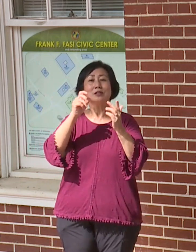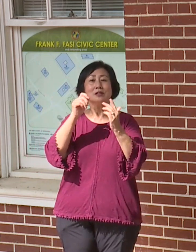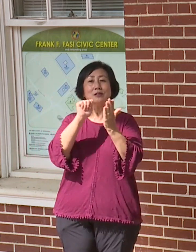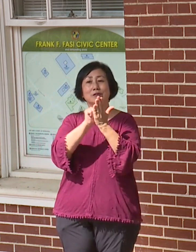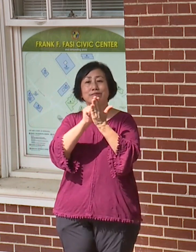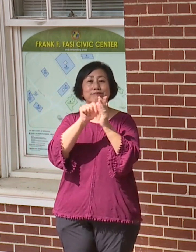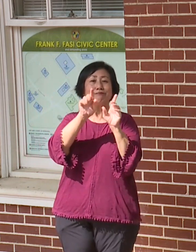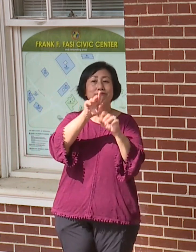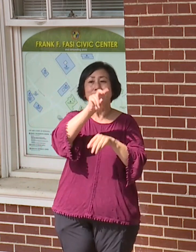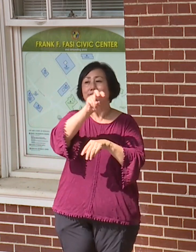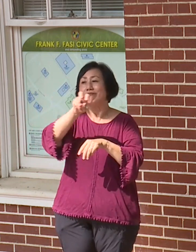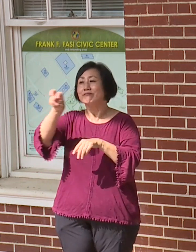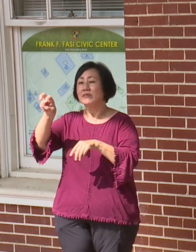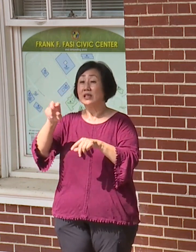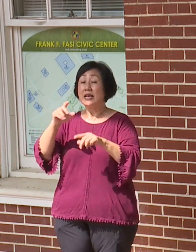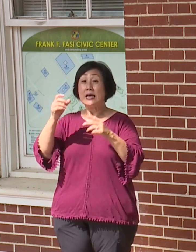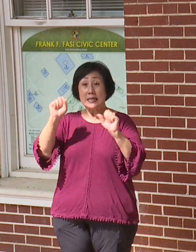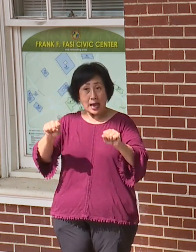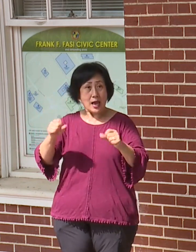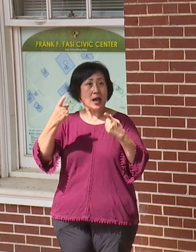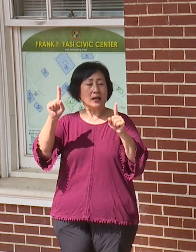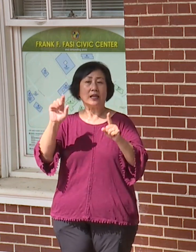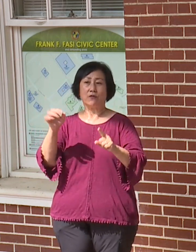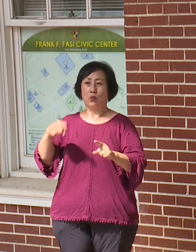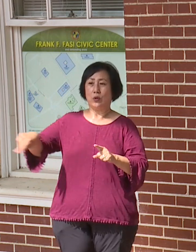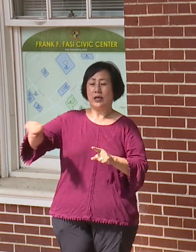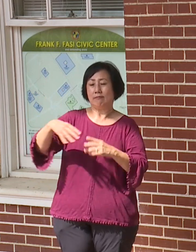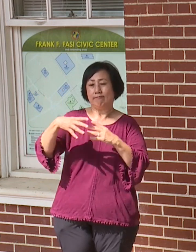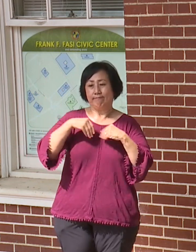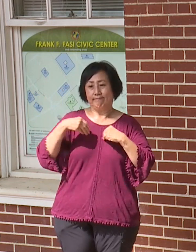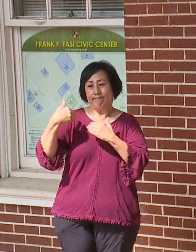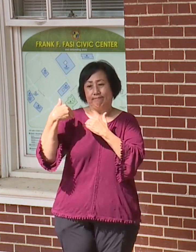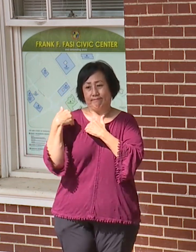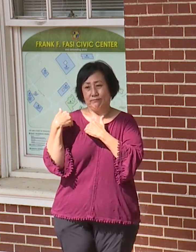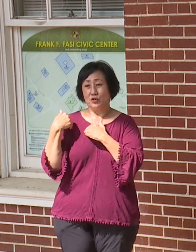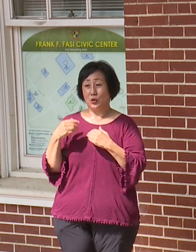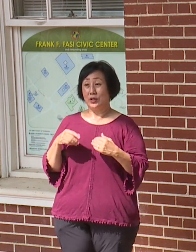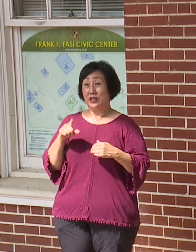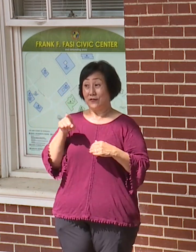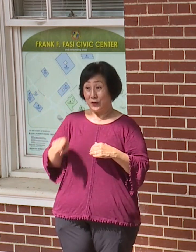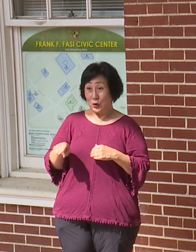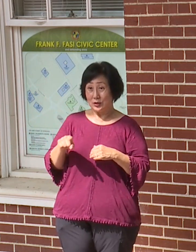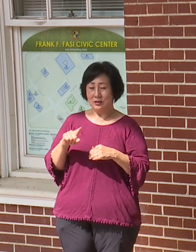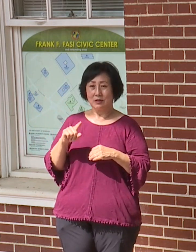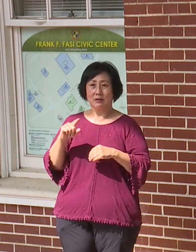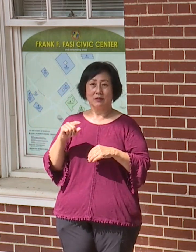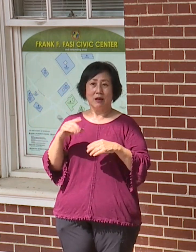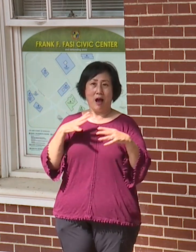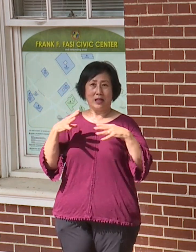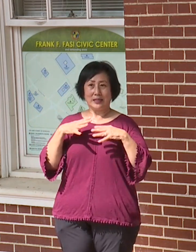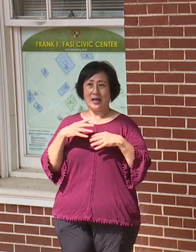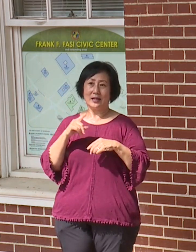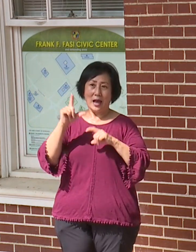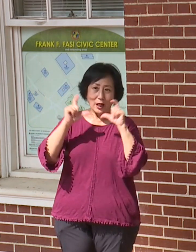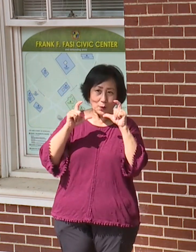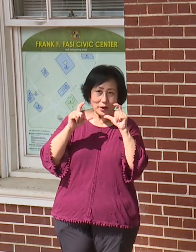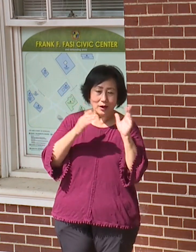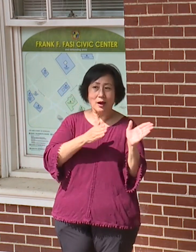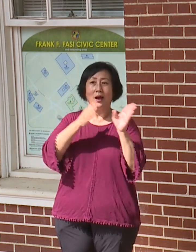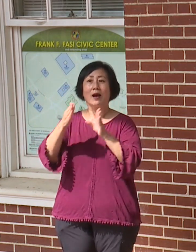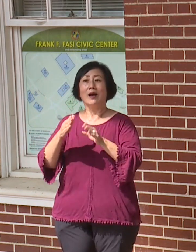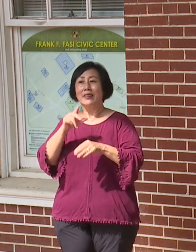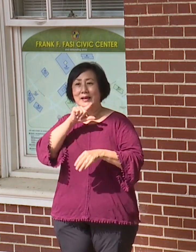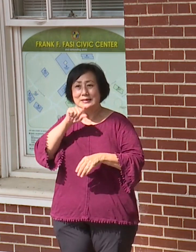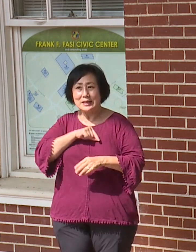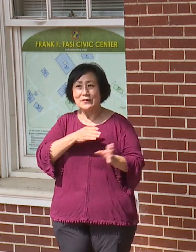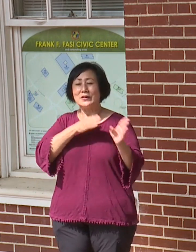And that can happen if we do our part. So my request is, as we go into this first holiday period, before Thanksgiving and then Christmas